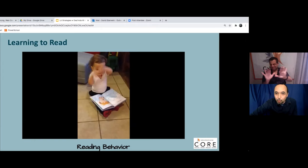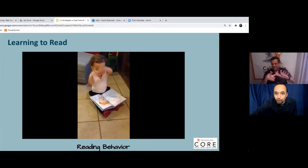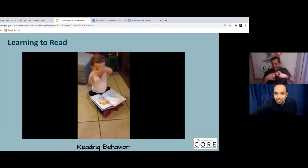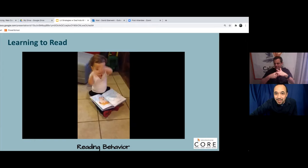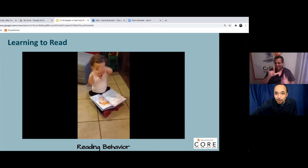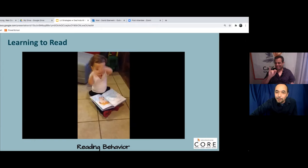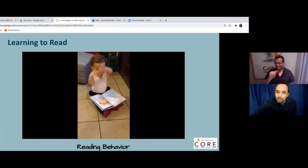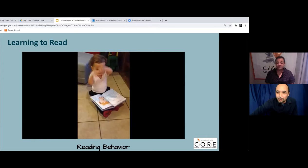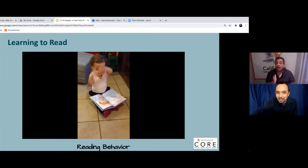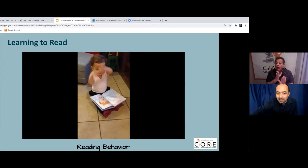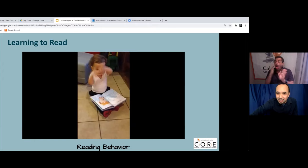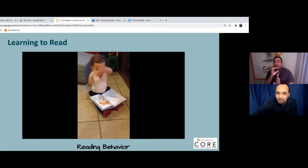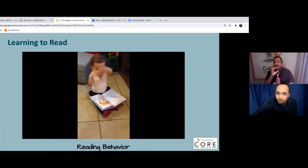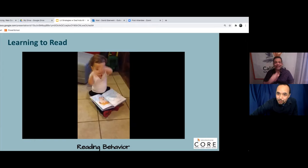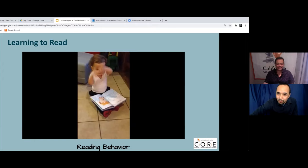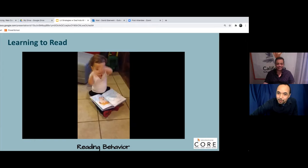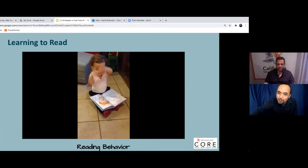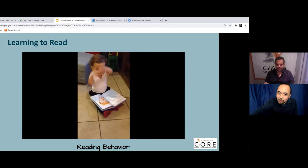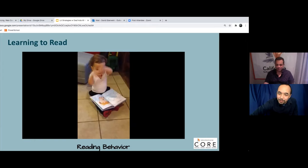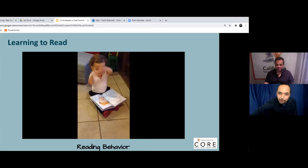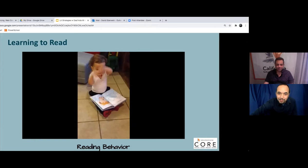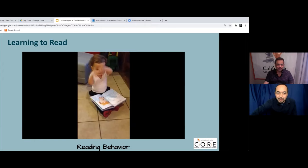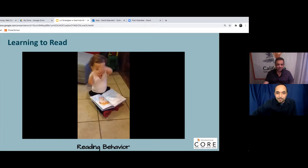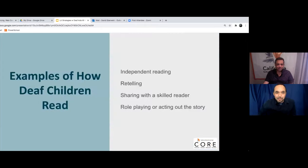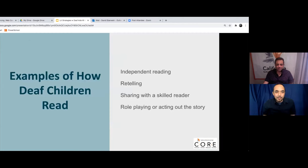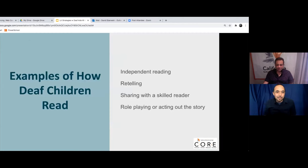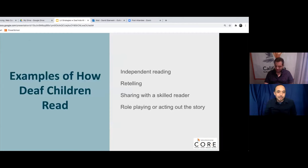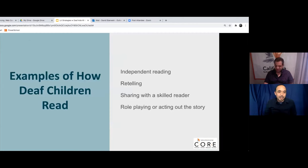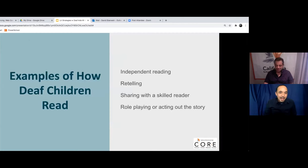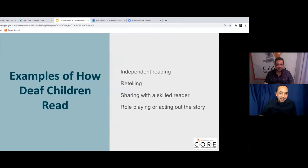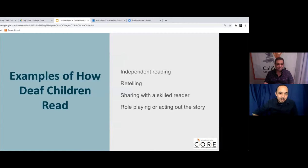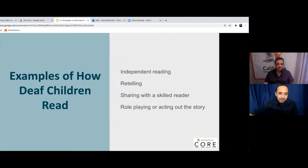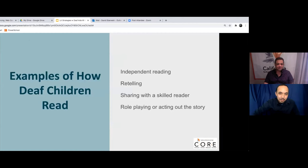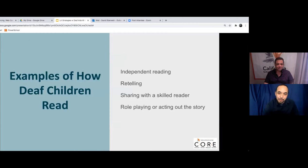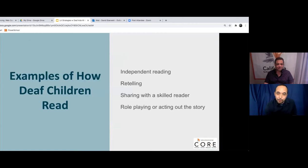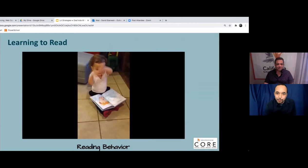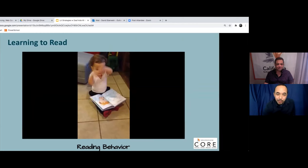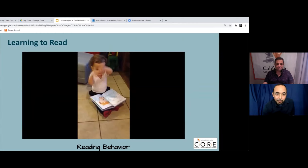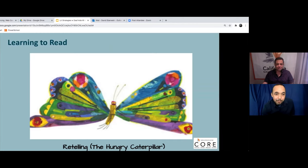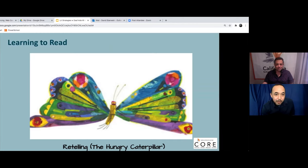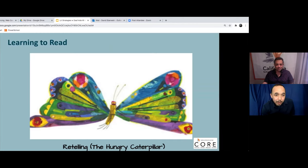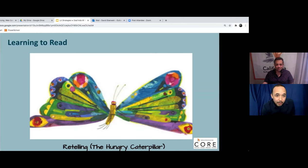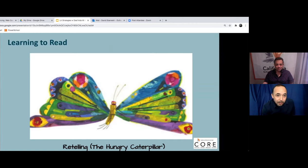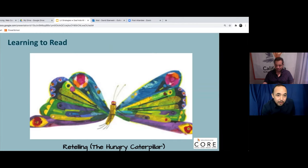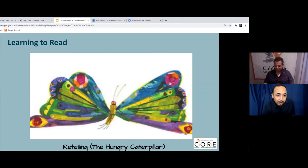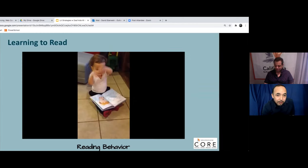that there are words there and also recognizes the picture so that's early literacy so let's look at a slightly older child